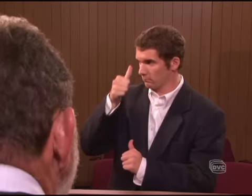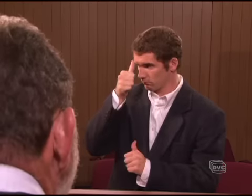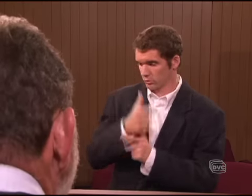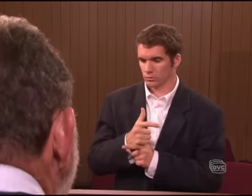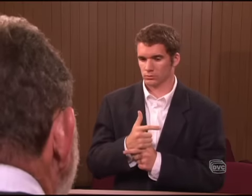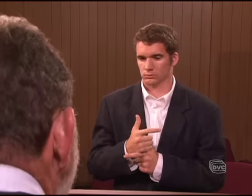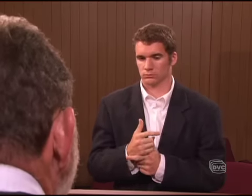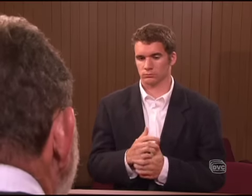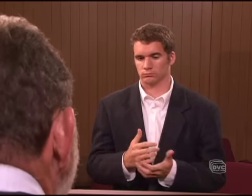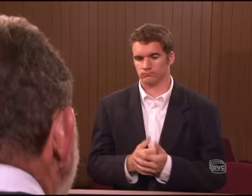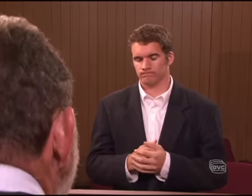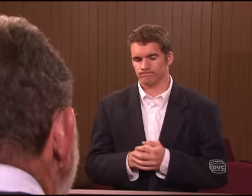brother.